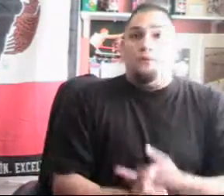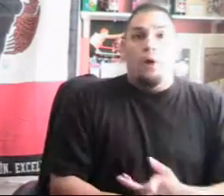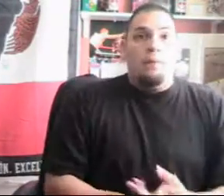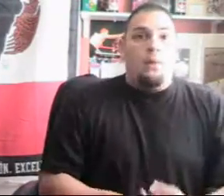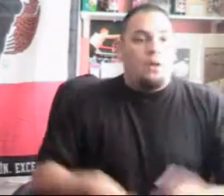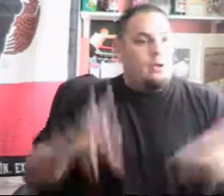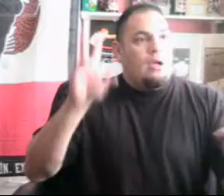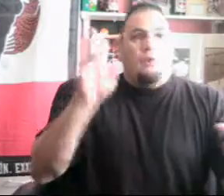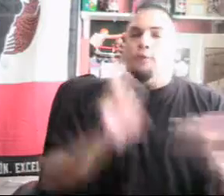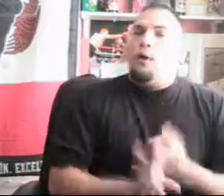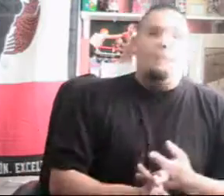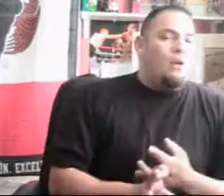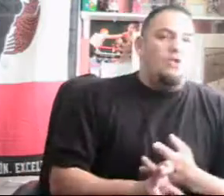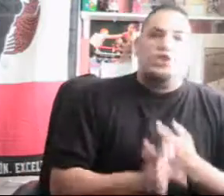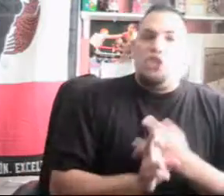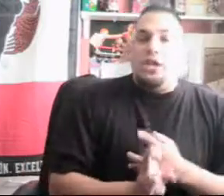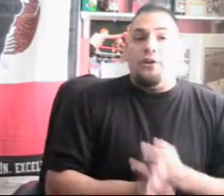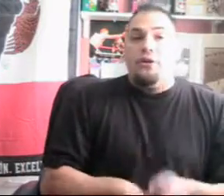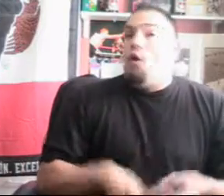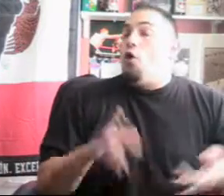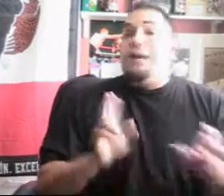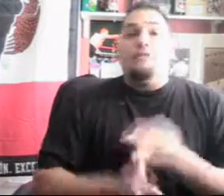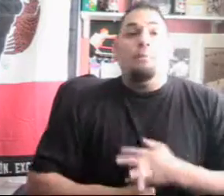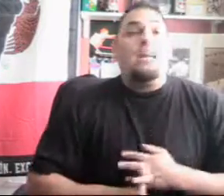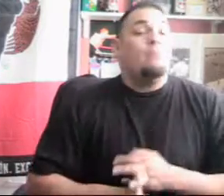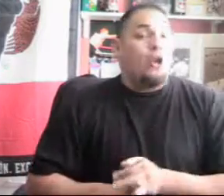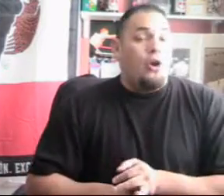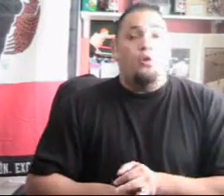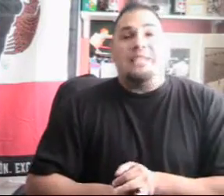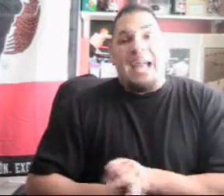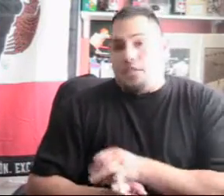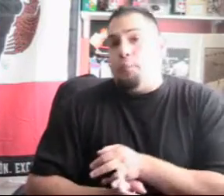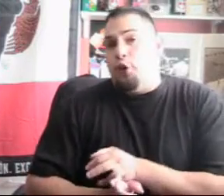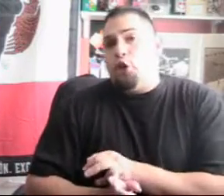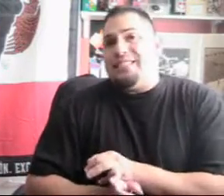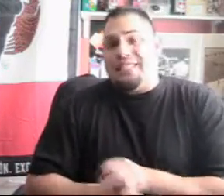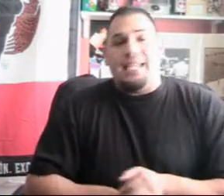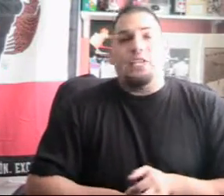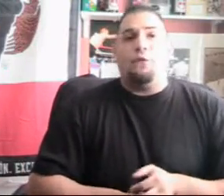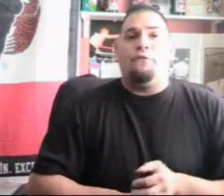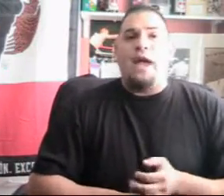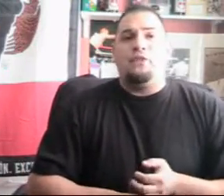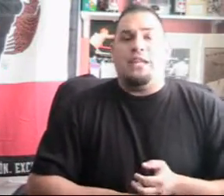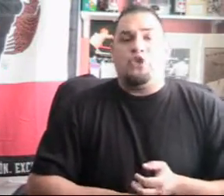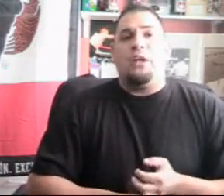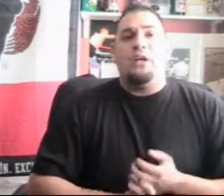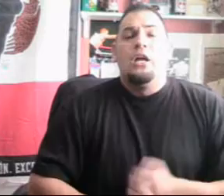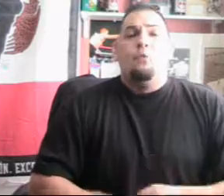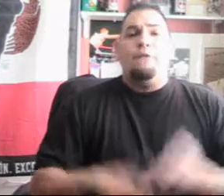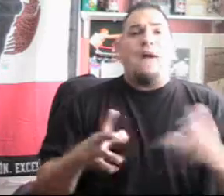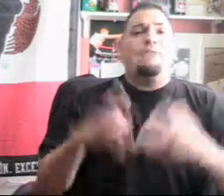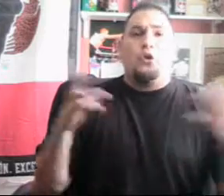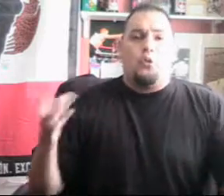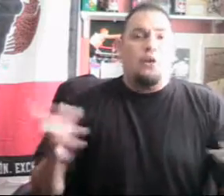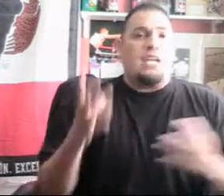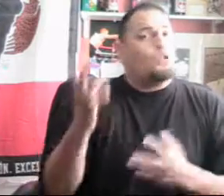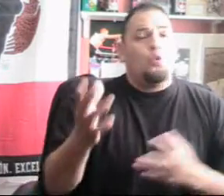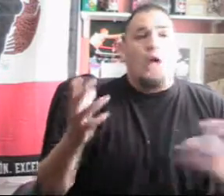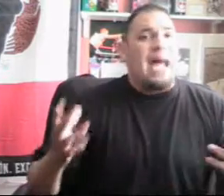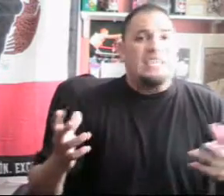Floyd Mayweather, Floyd Mayweather Sr., or even Buddy McGirt, who's had some pretty good success with fighters that are trying to revive their careers. Arturo Gatti